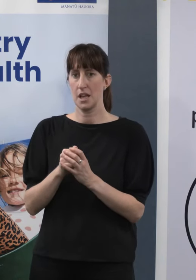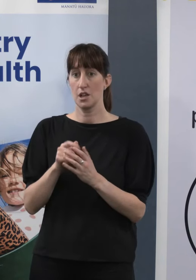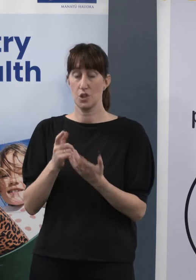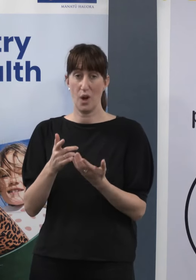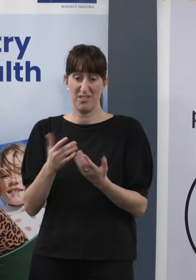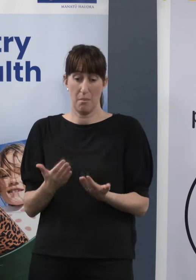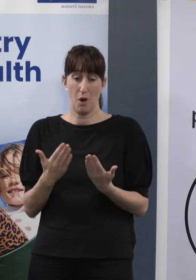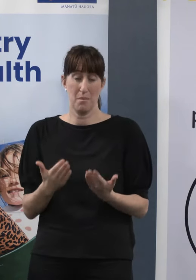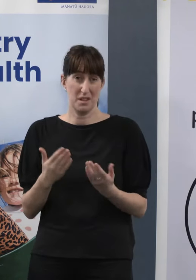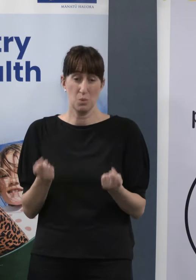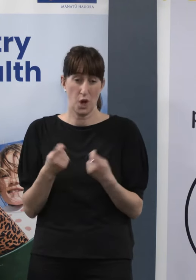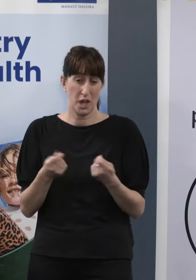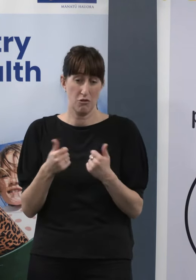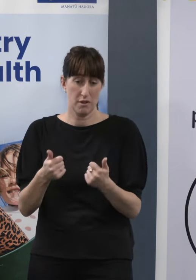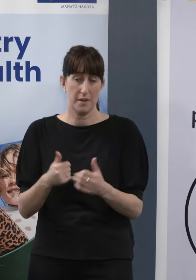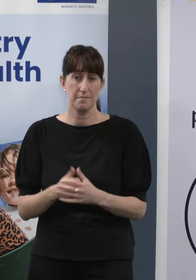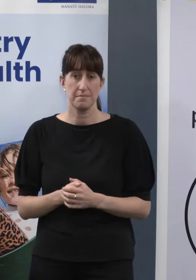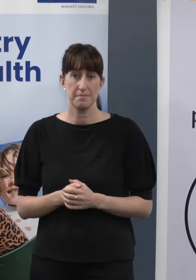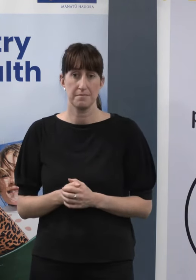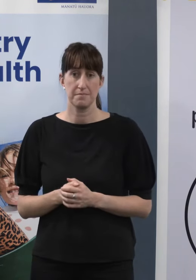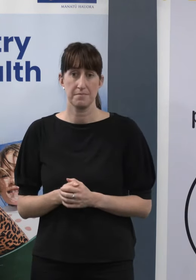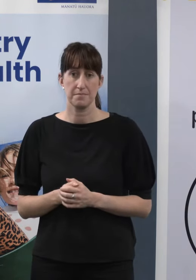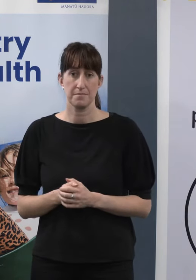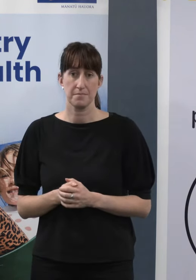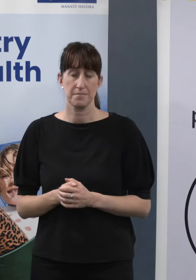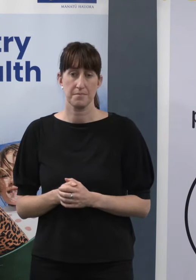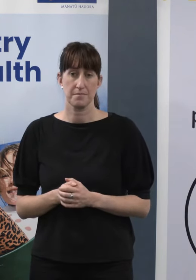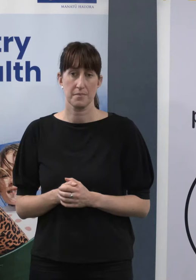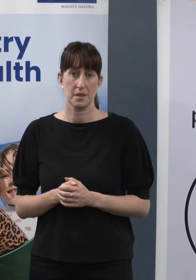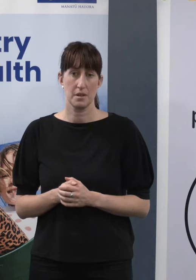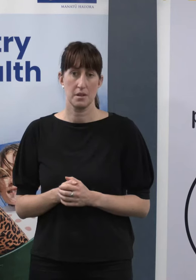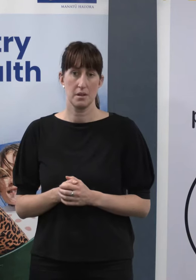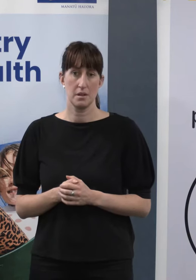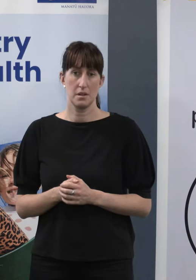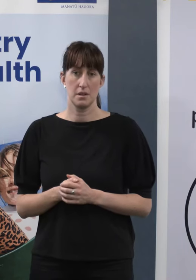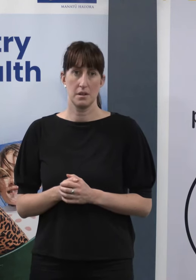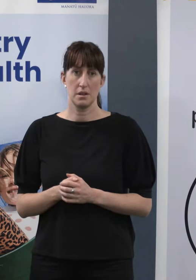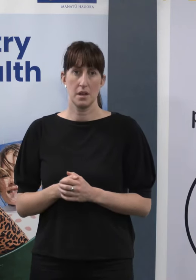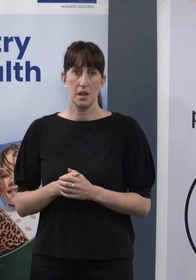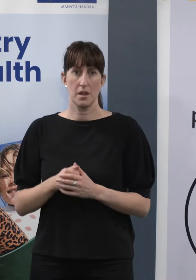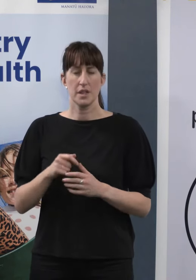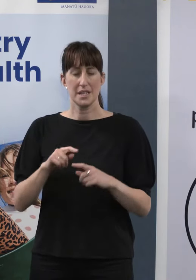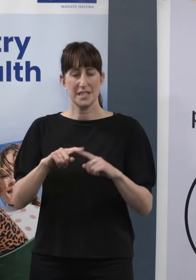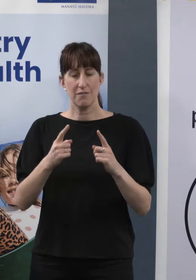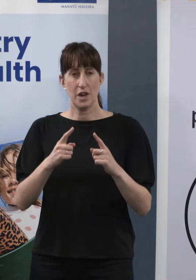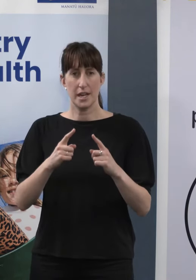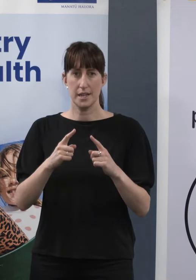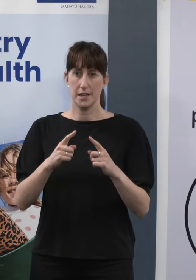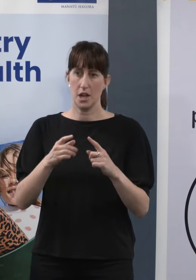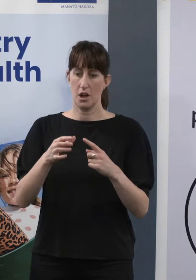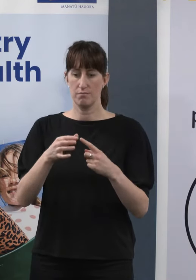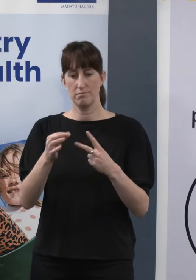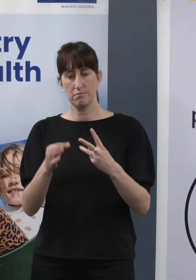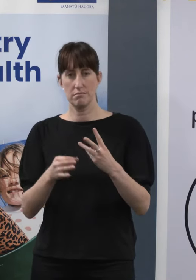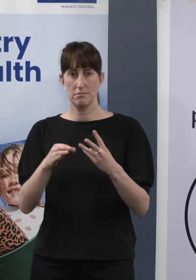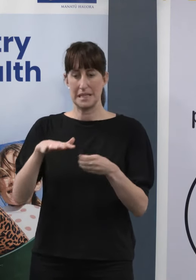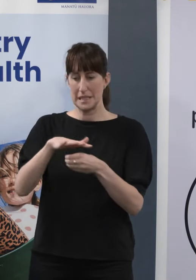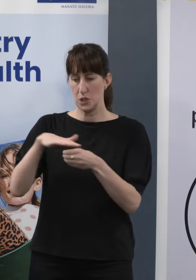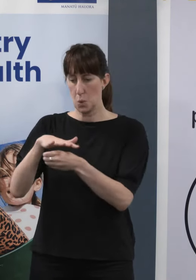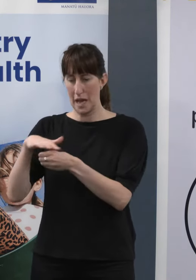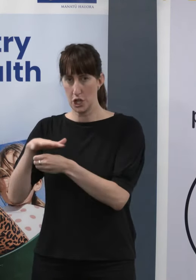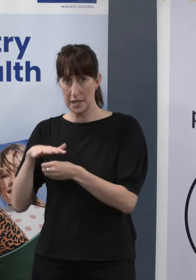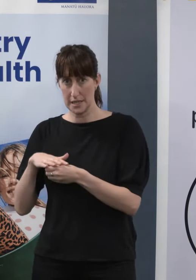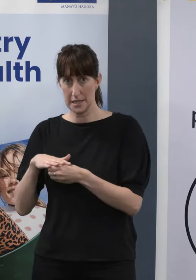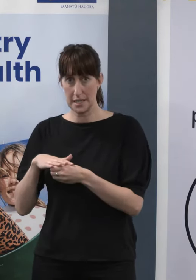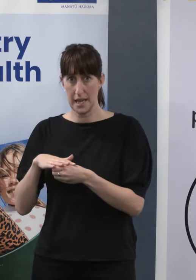And in any of the scenarios that you looked at, mean, do any of those scenarios, would they see New